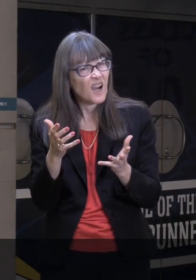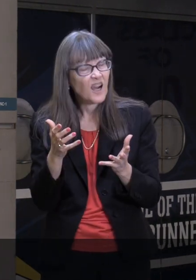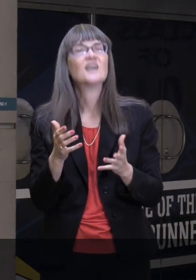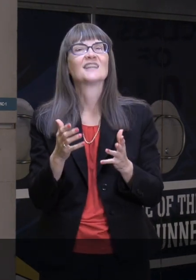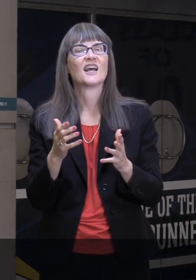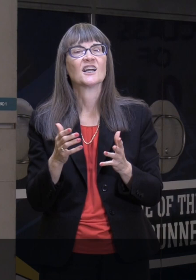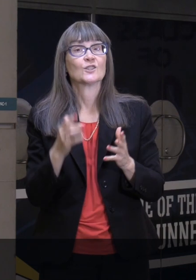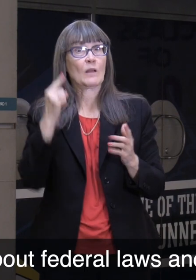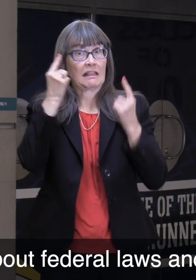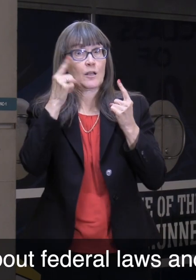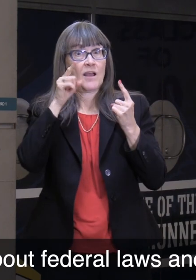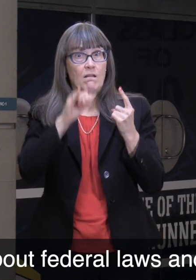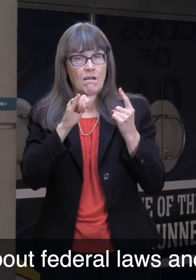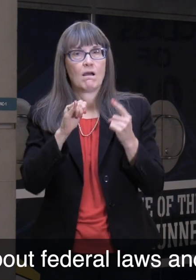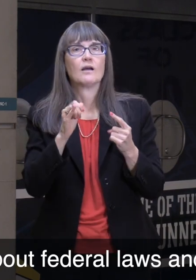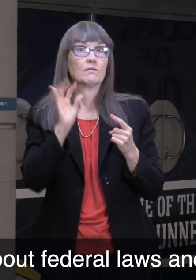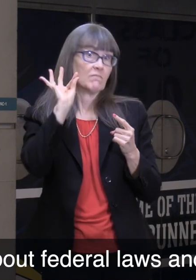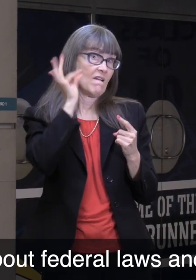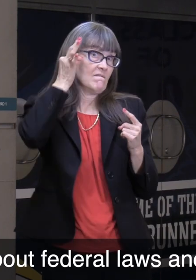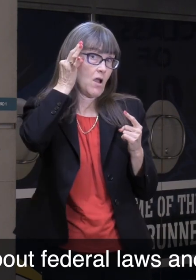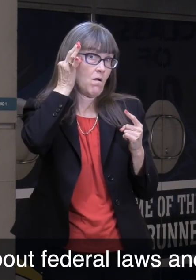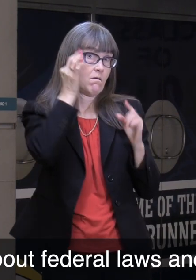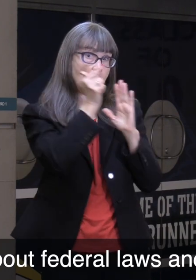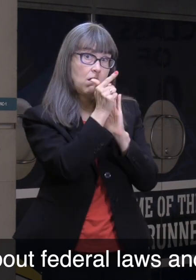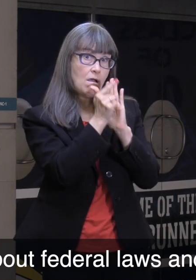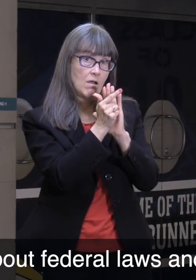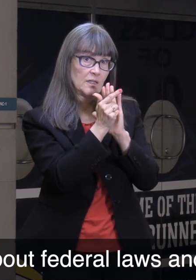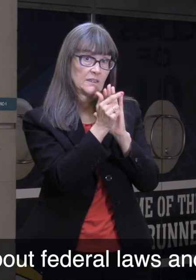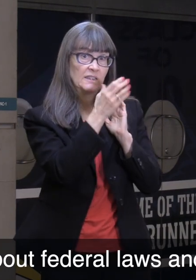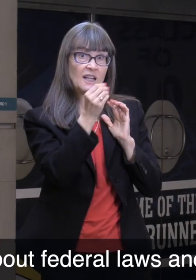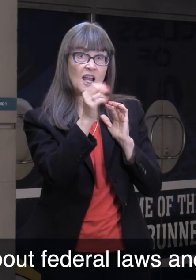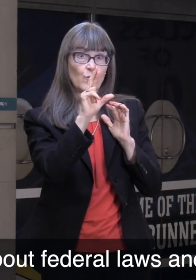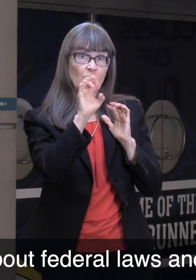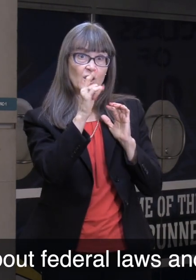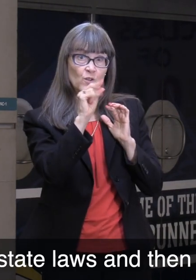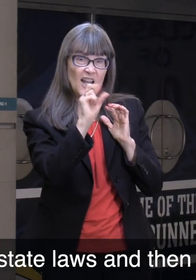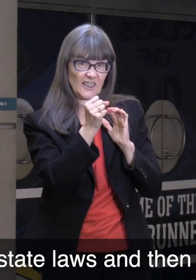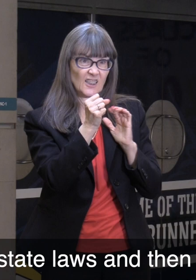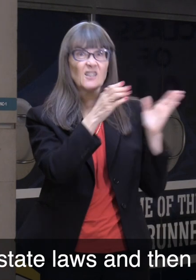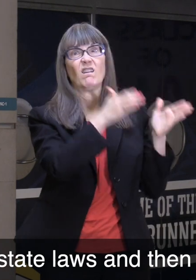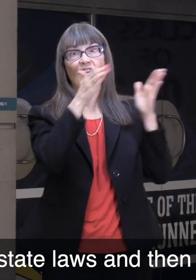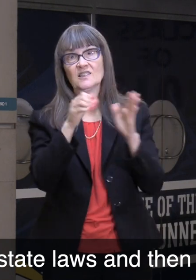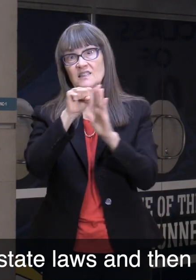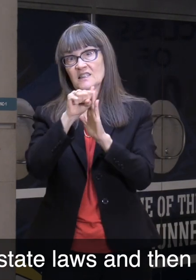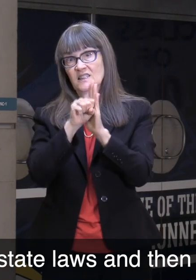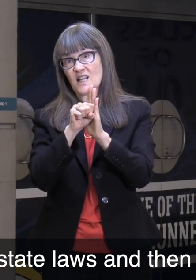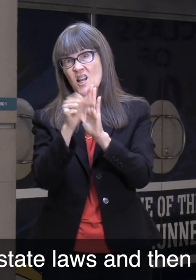We're thinking about federal laws and regulations, state laws and